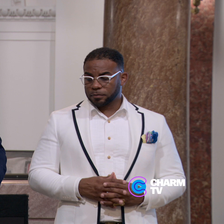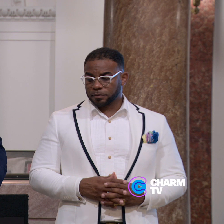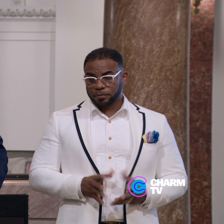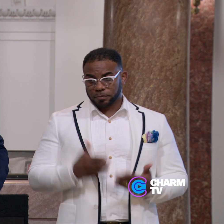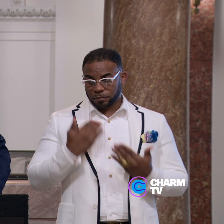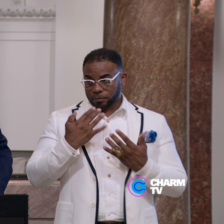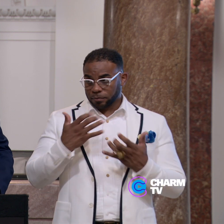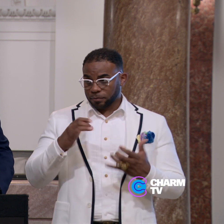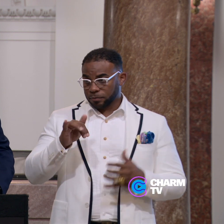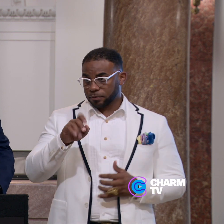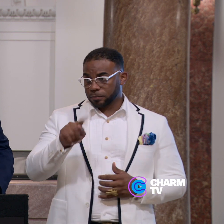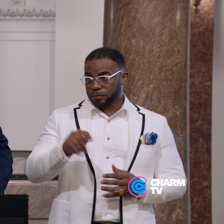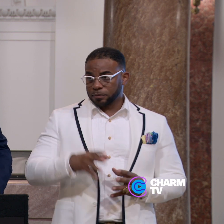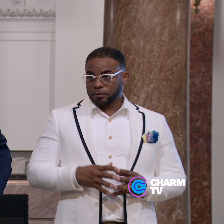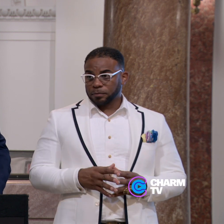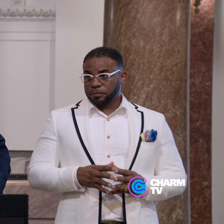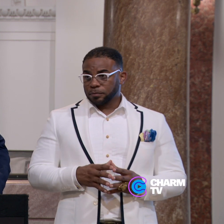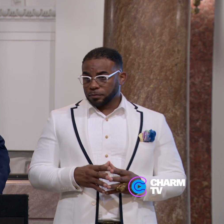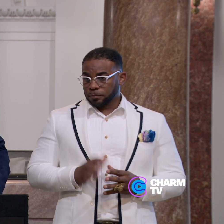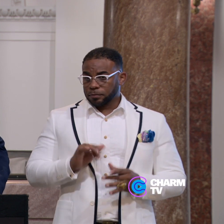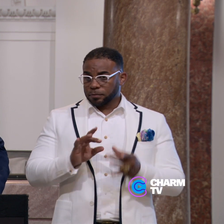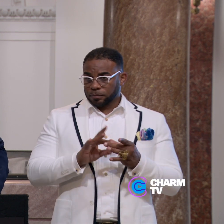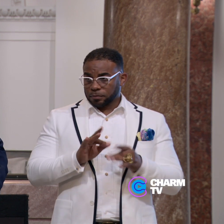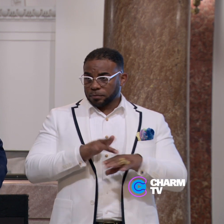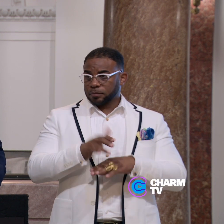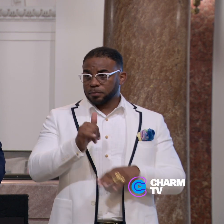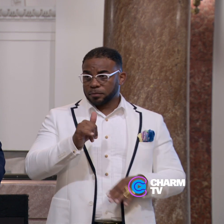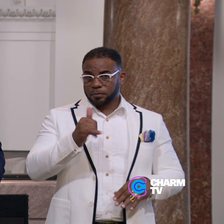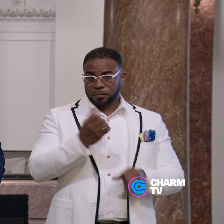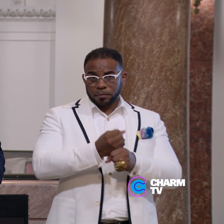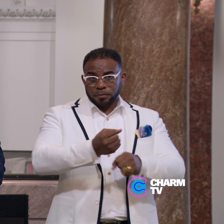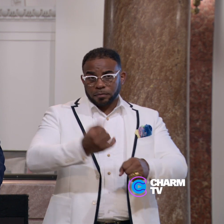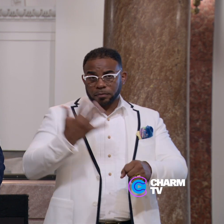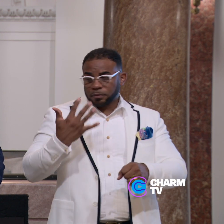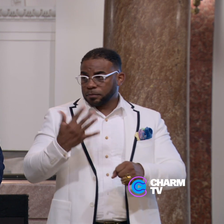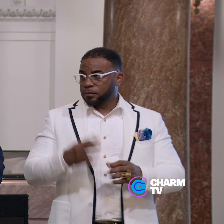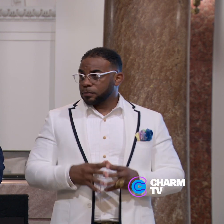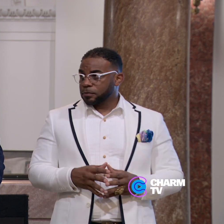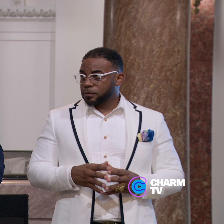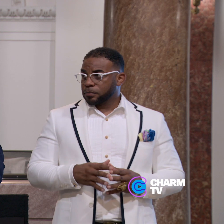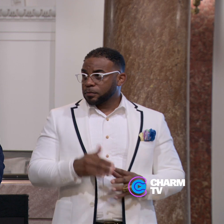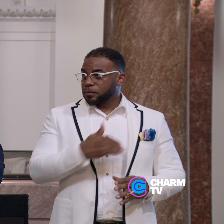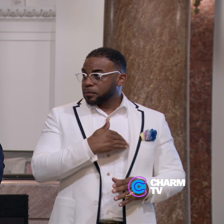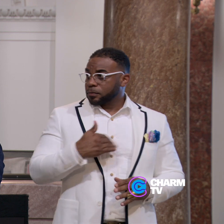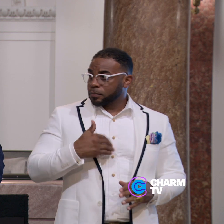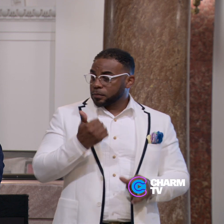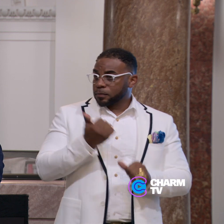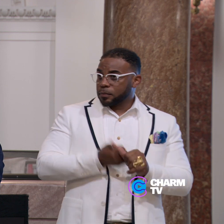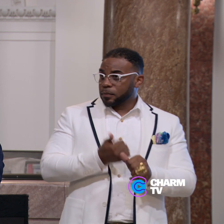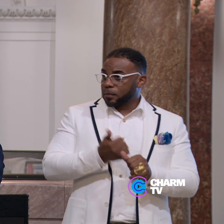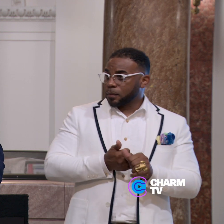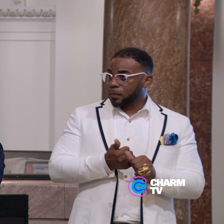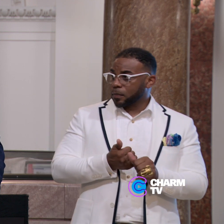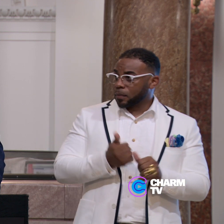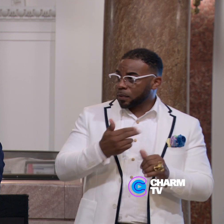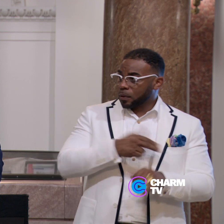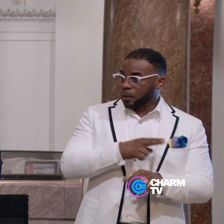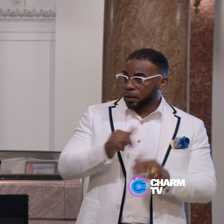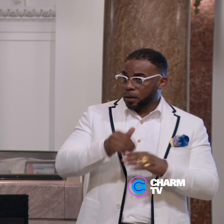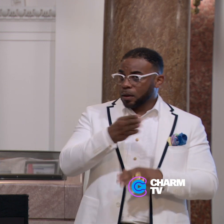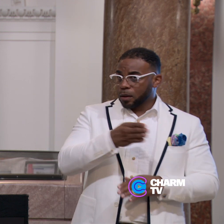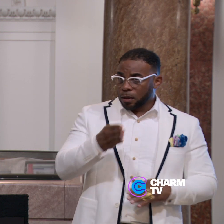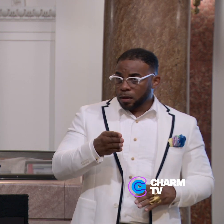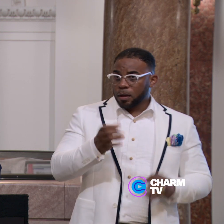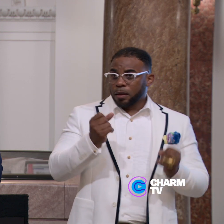Thank you so much, Janet. As I mentioned earlier, five years ago, members of every single hospital in